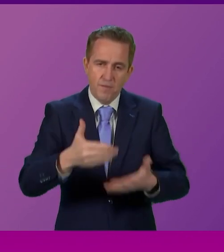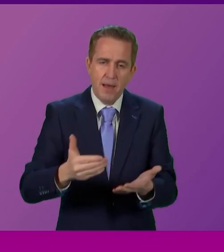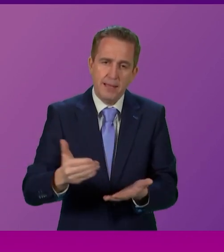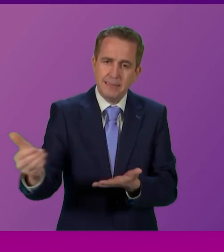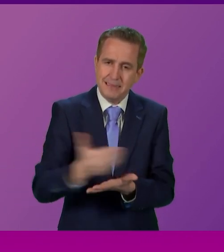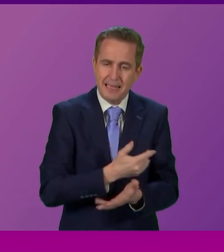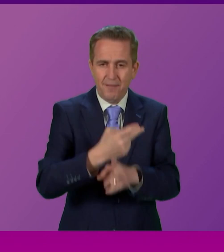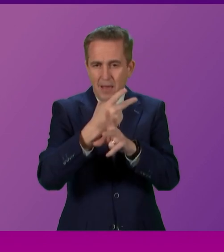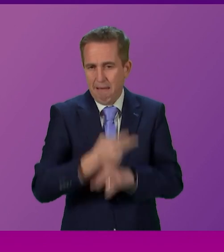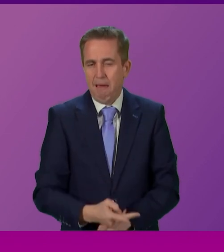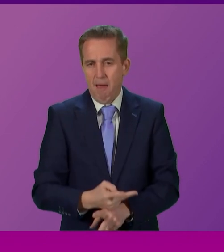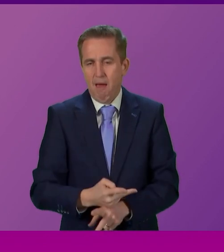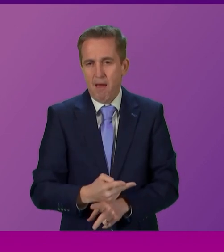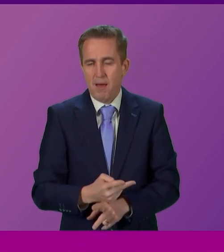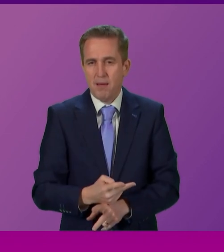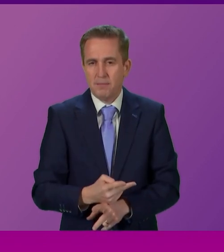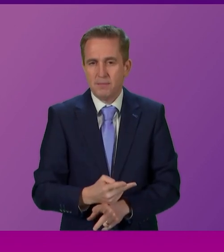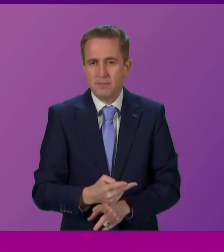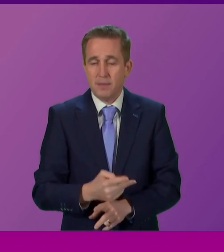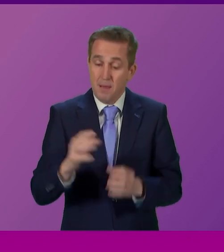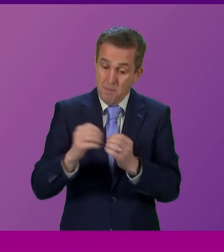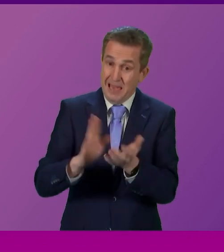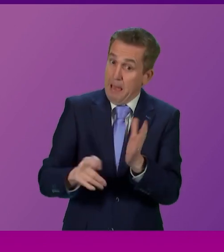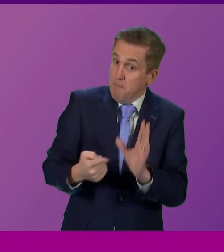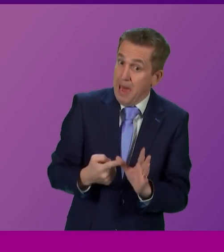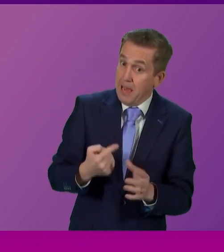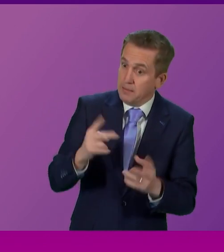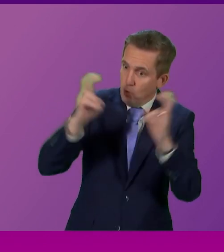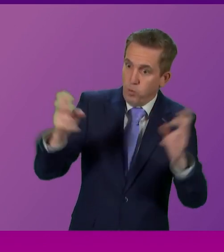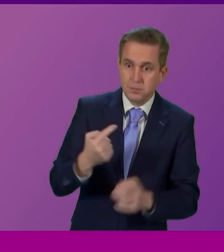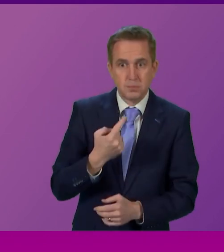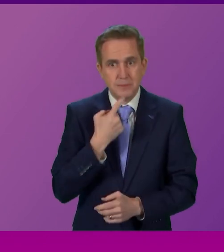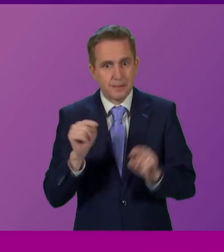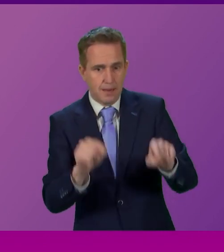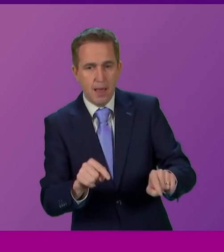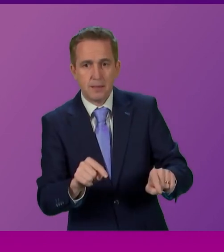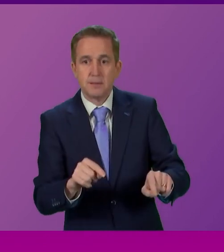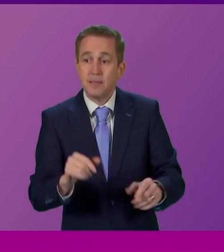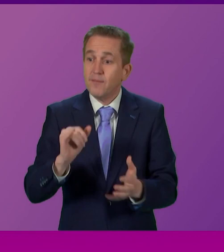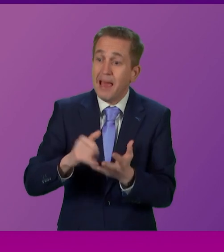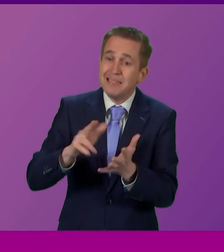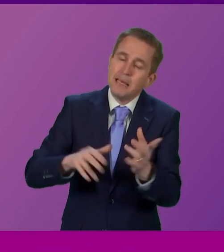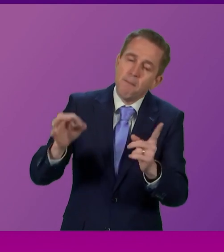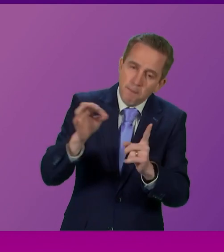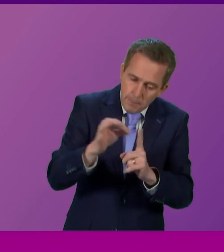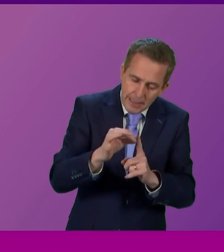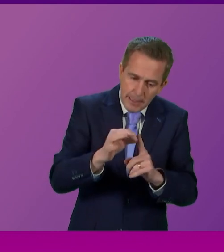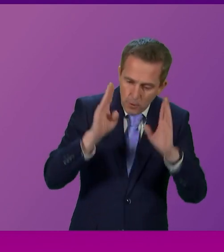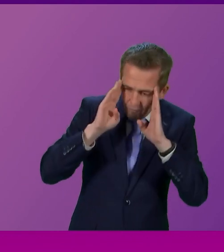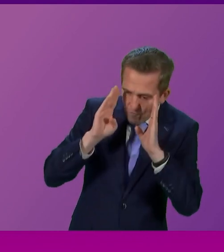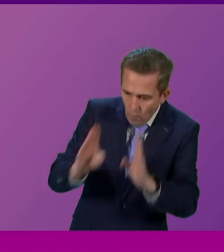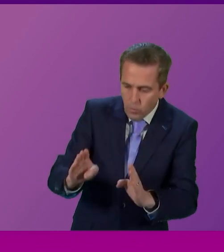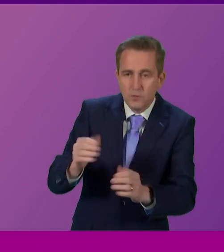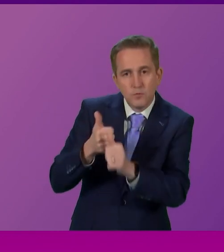patients need on a daily basis. That's what the BMA said. And they're right. And if the SNP focus more on